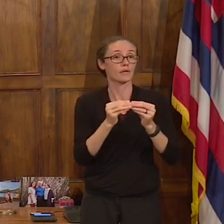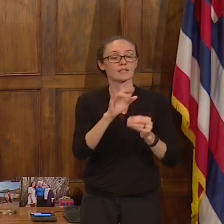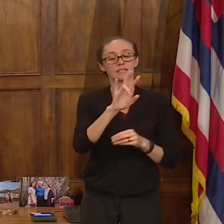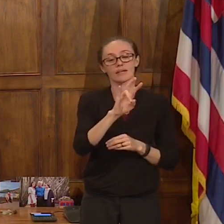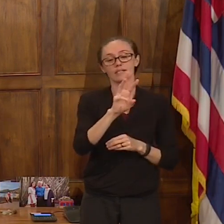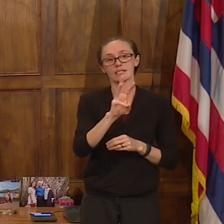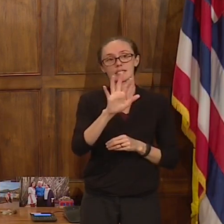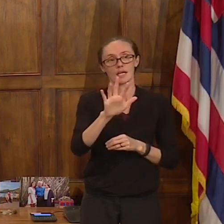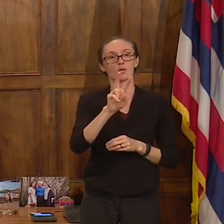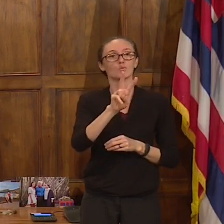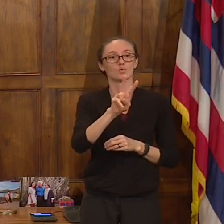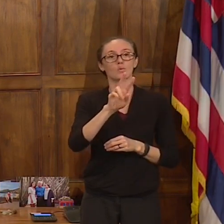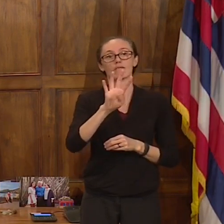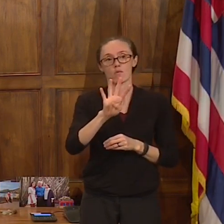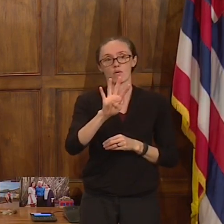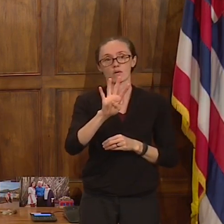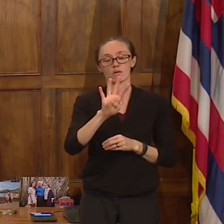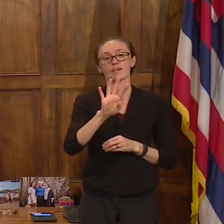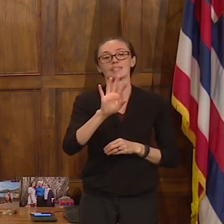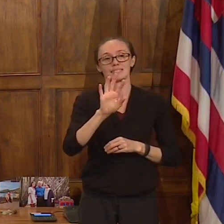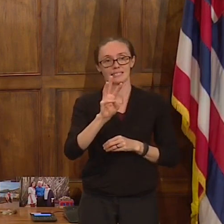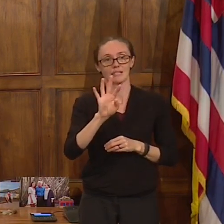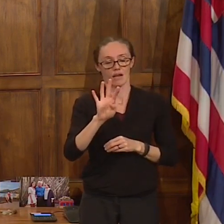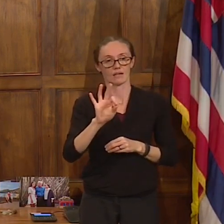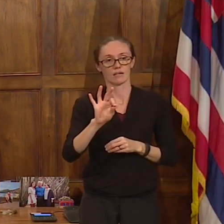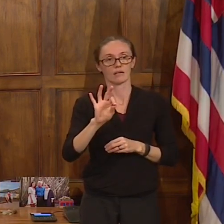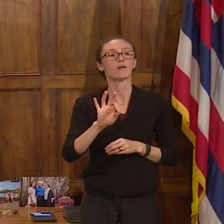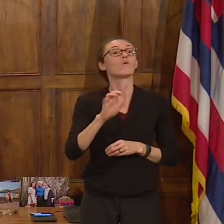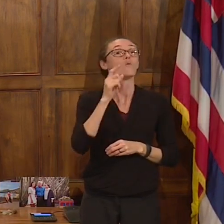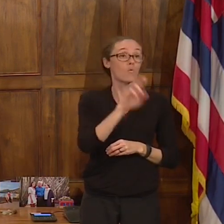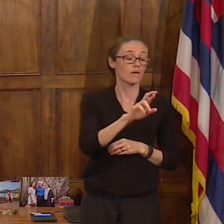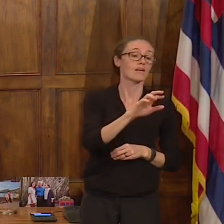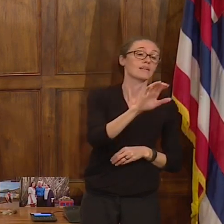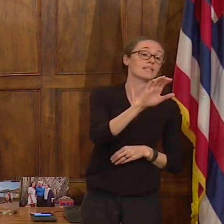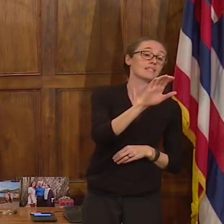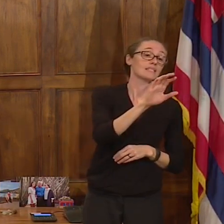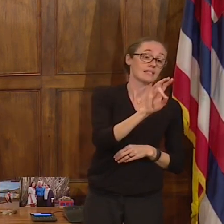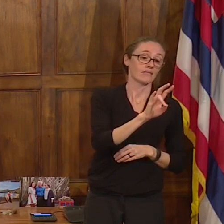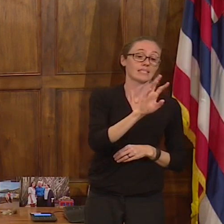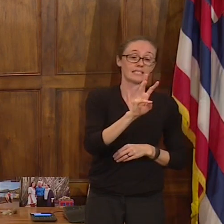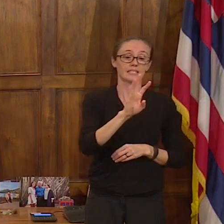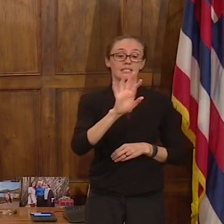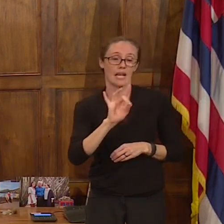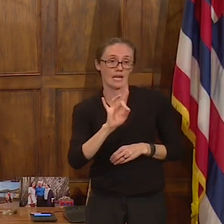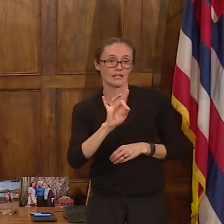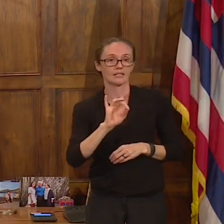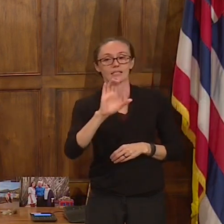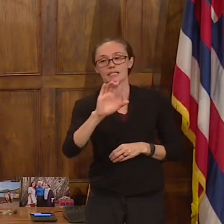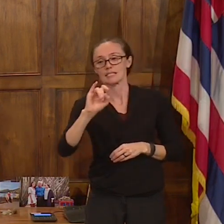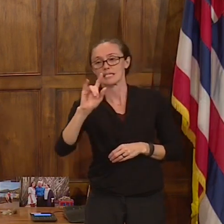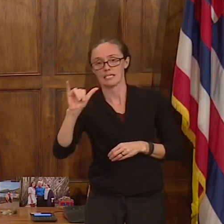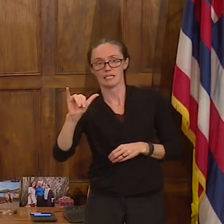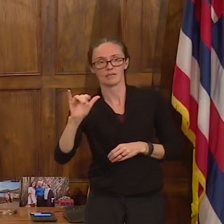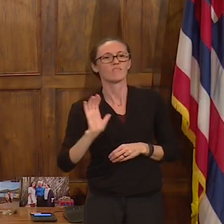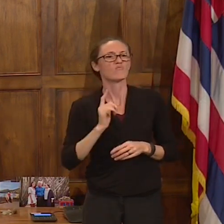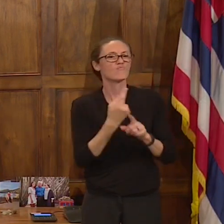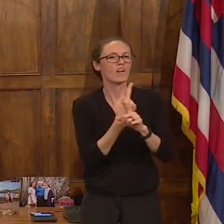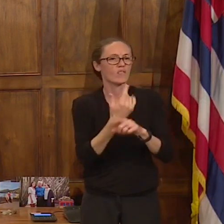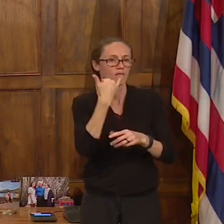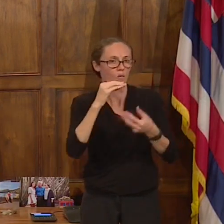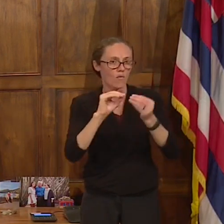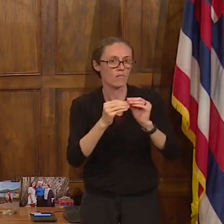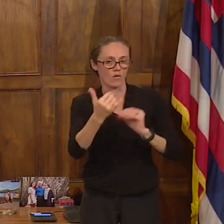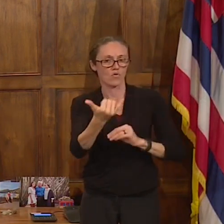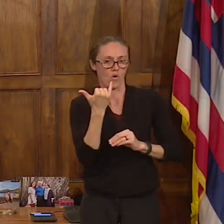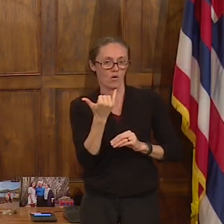-2489 or 768-CITY. That is our regular call line and we are taking people's names